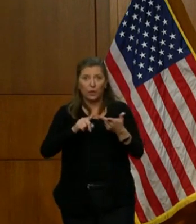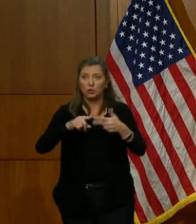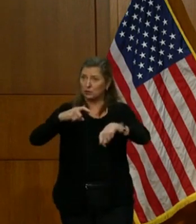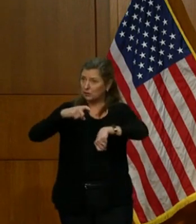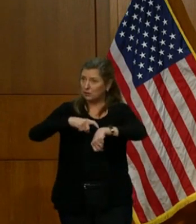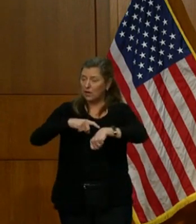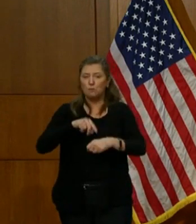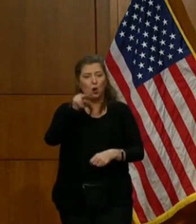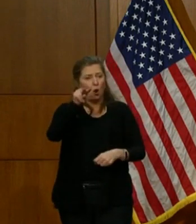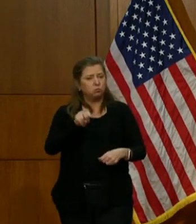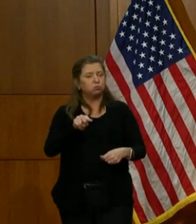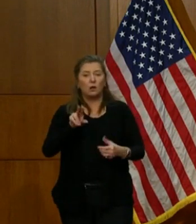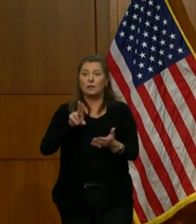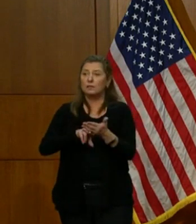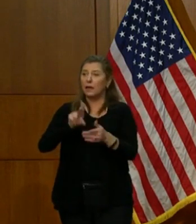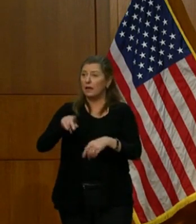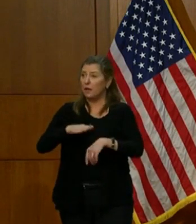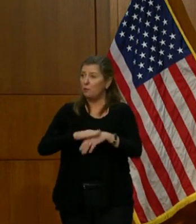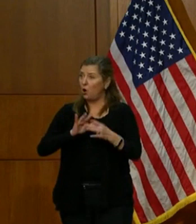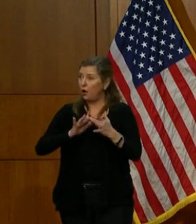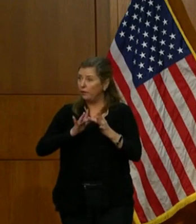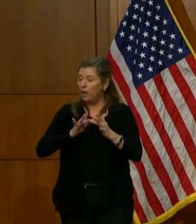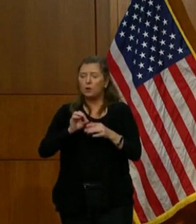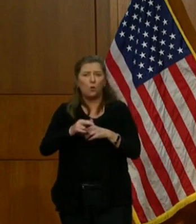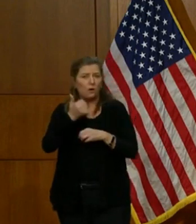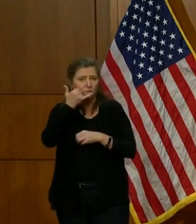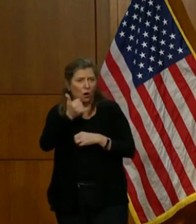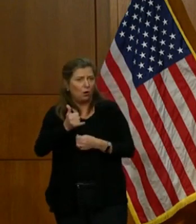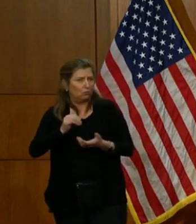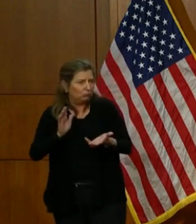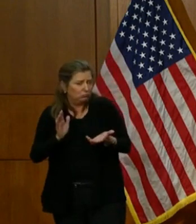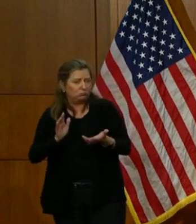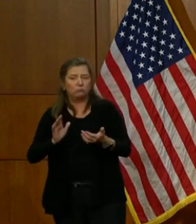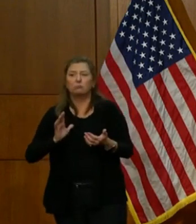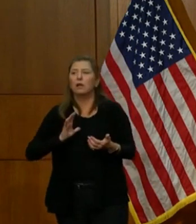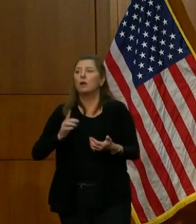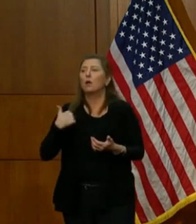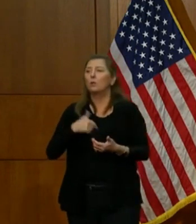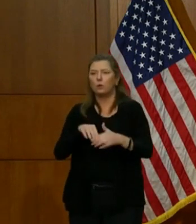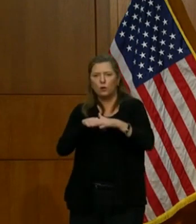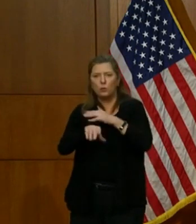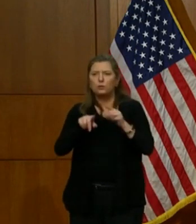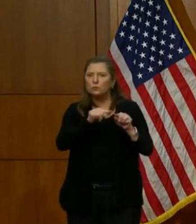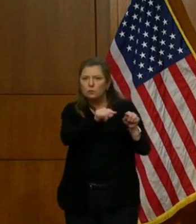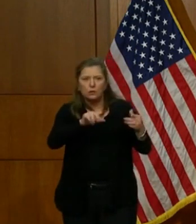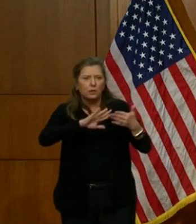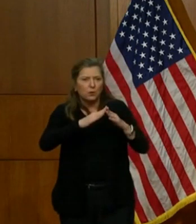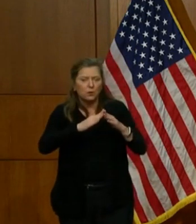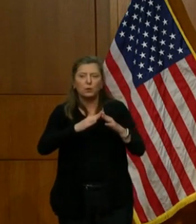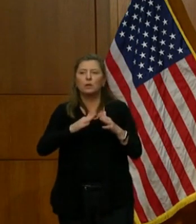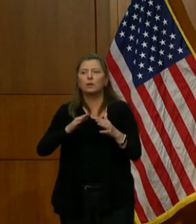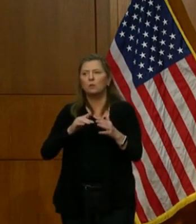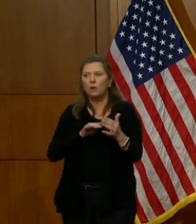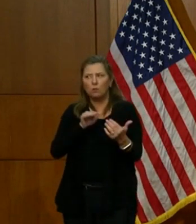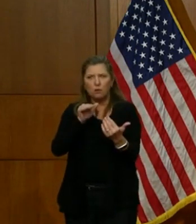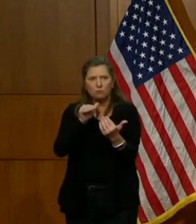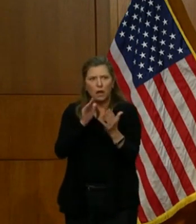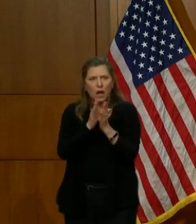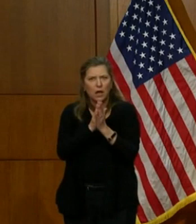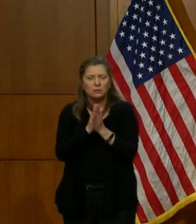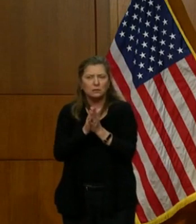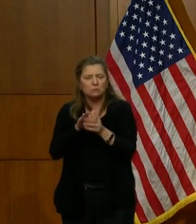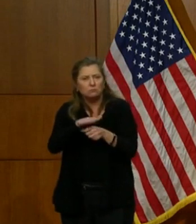You'll be able to sign up online or by phone. We'll be going into the community and turning to trusted community